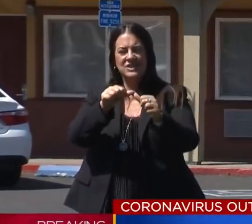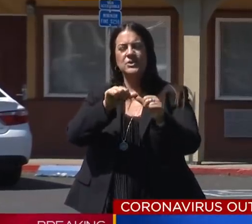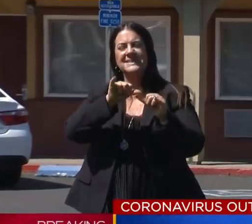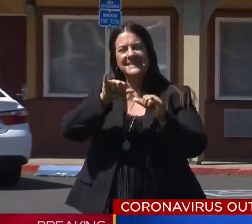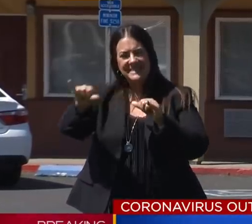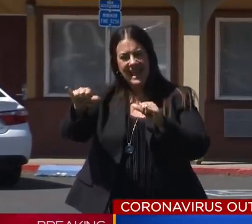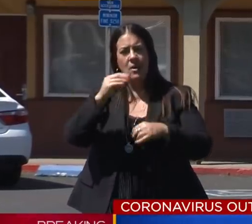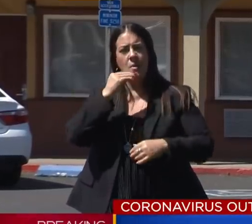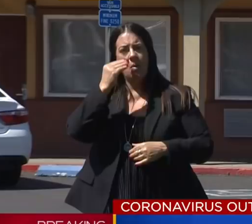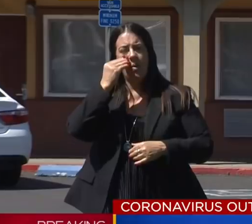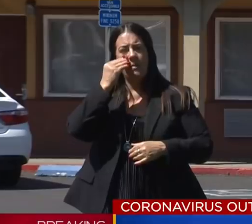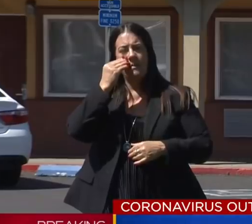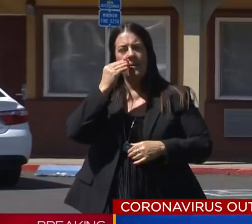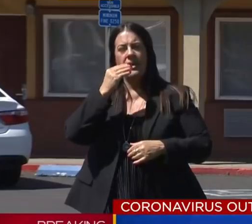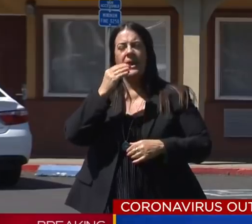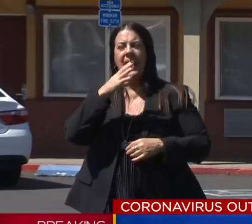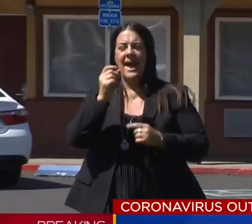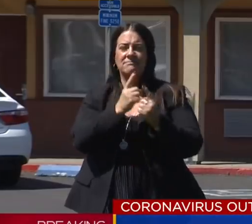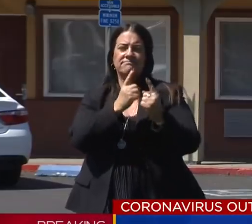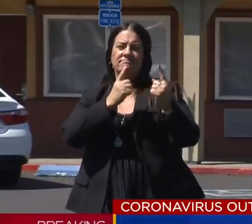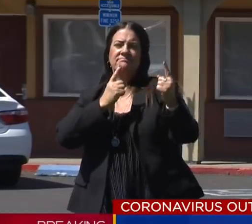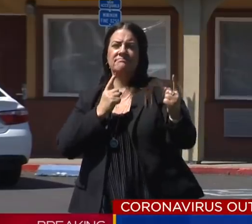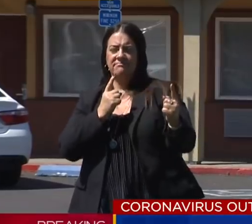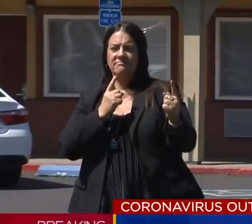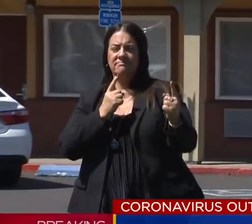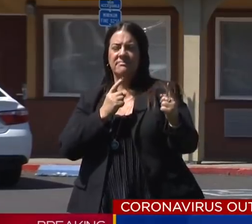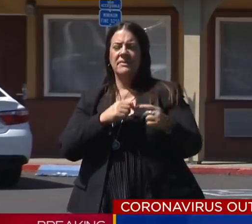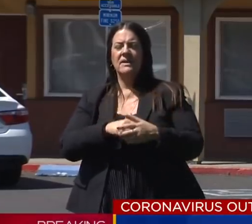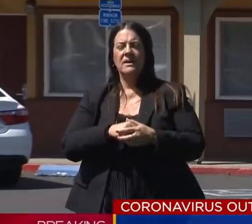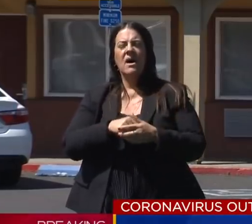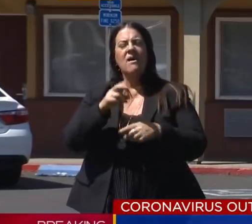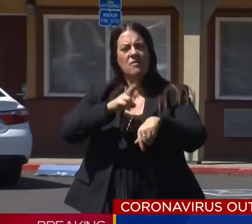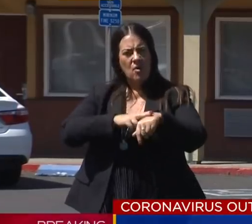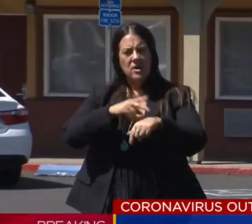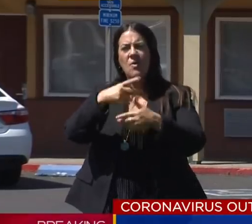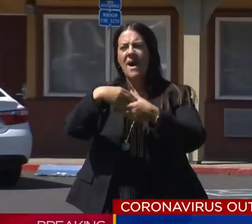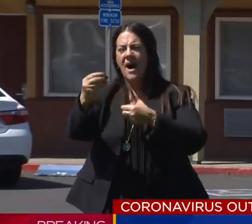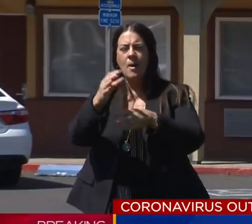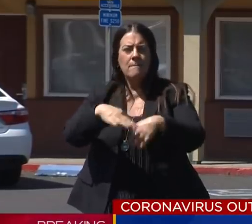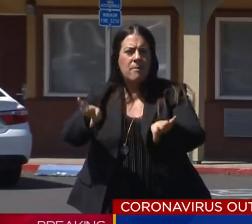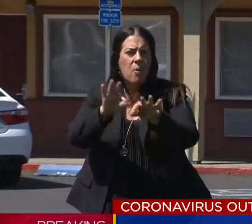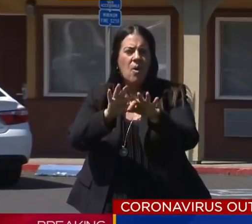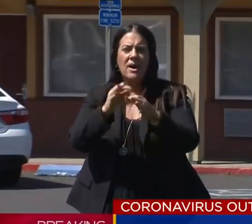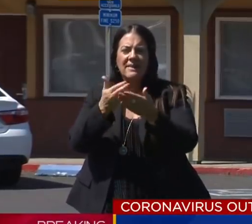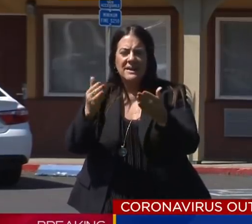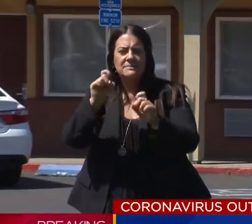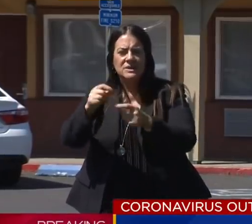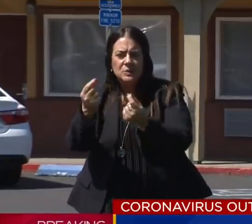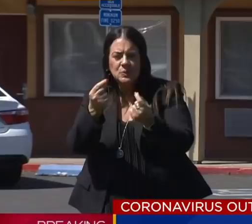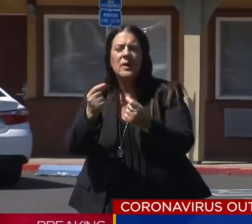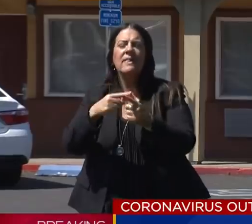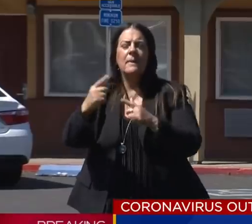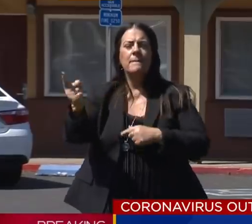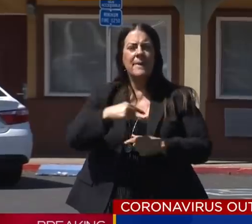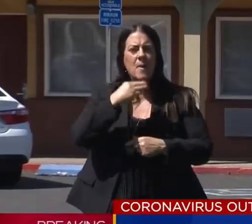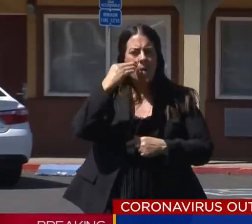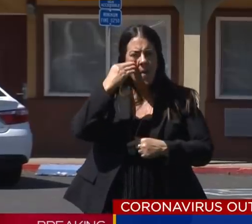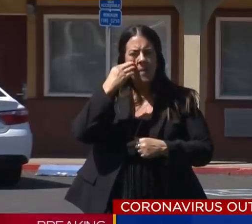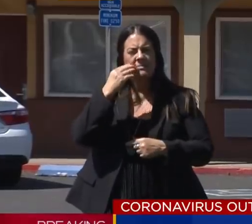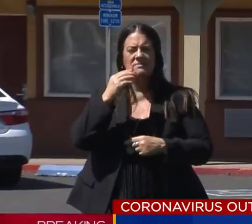stay at home, except for non-for essential purposes, you'll have, I think, met that moment in profound and